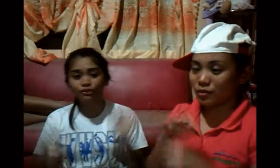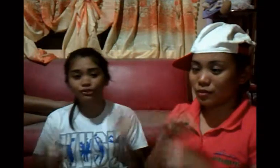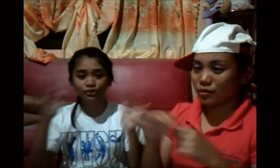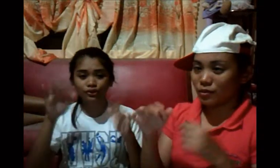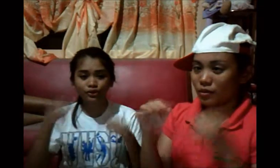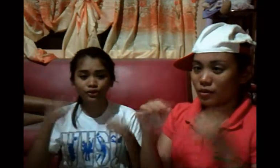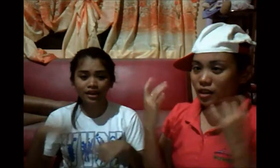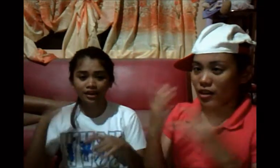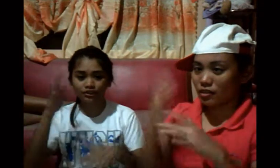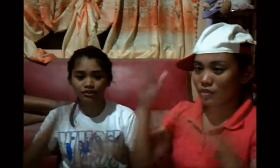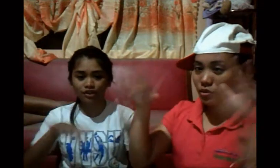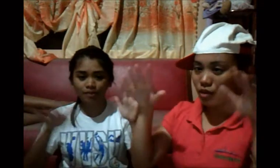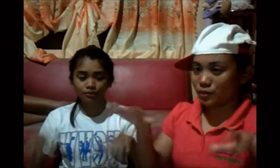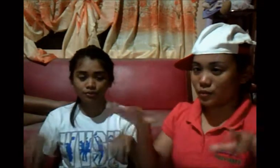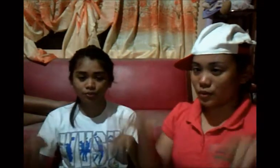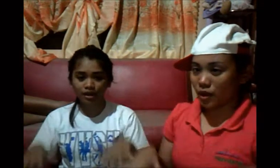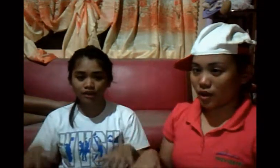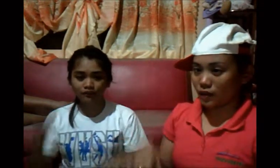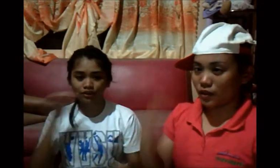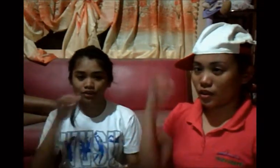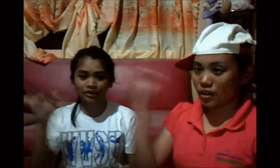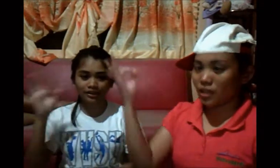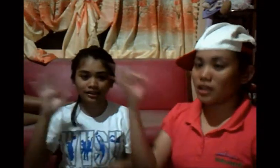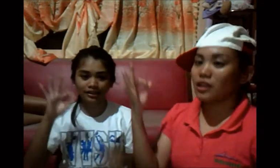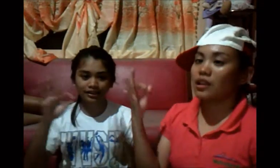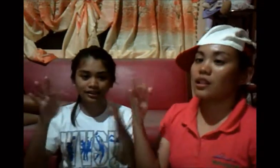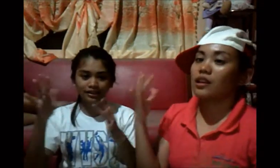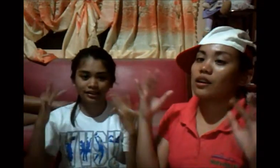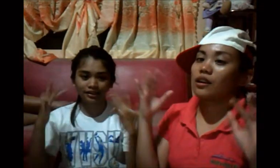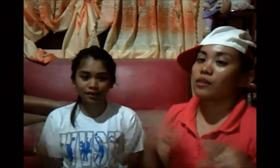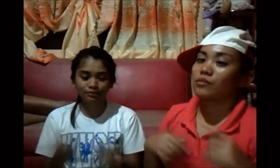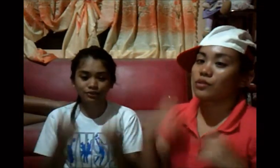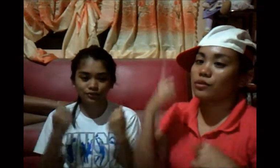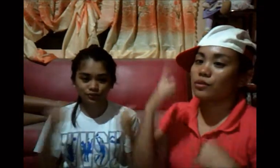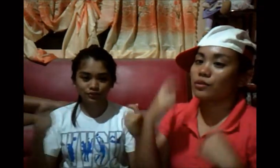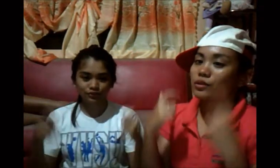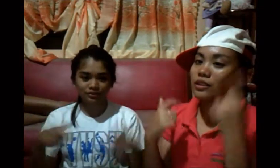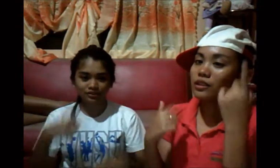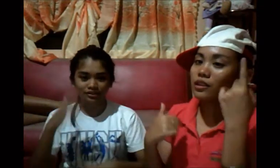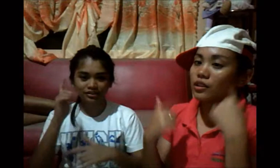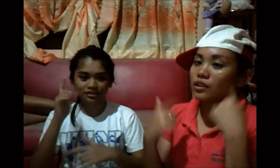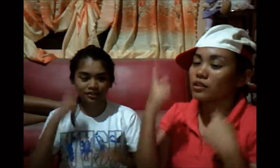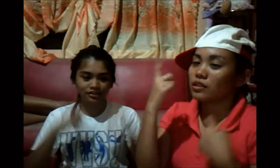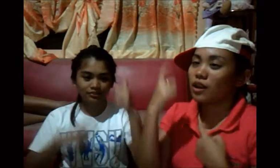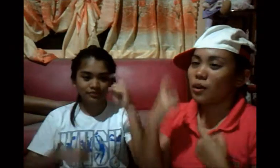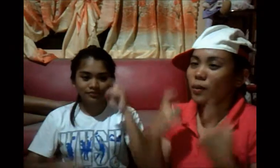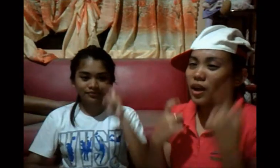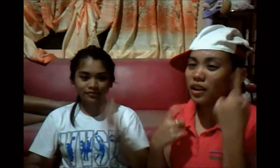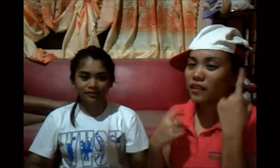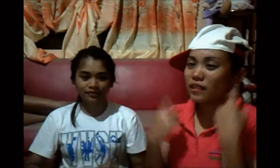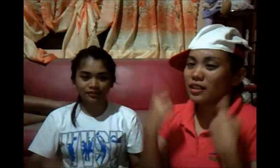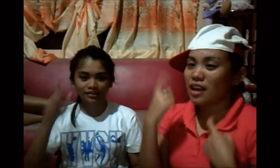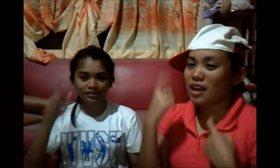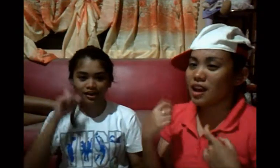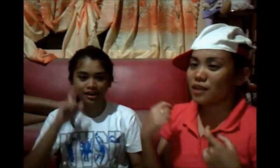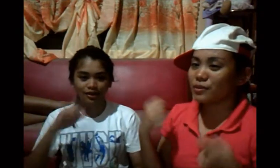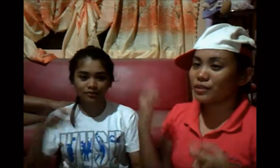to face? What if your tears comes to tears? You are in the mountains,